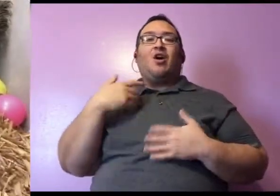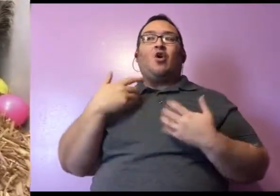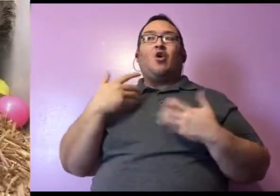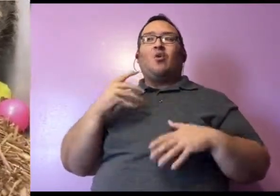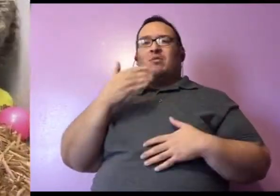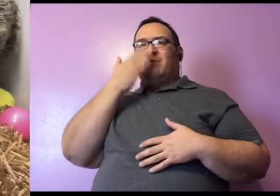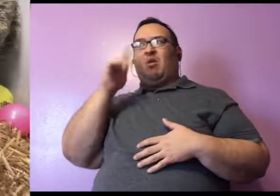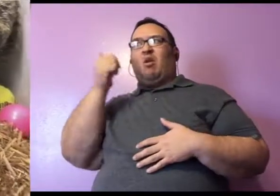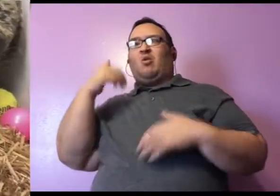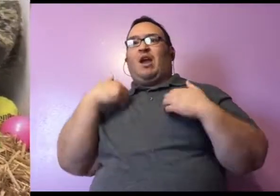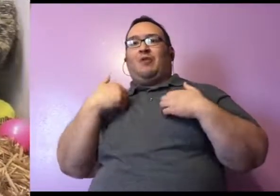Cincinnati Zoo.